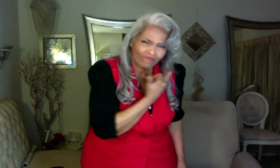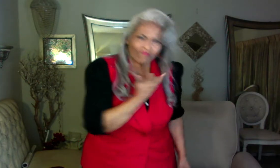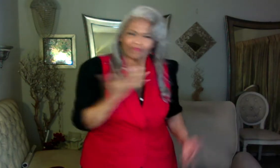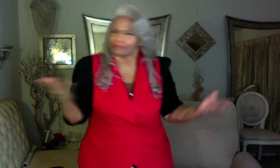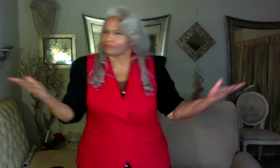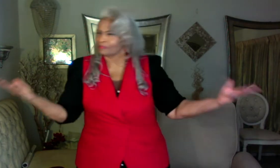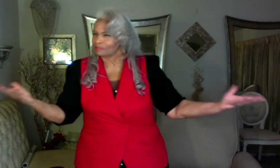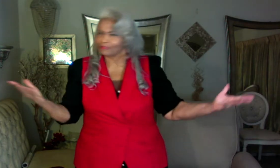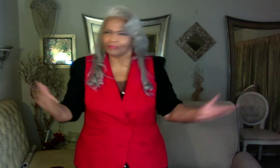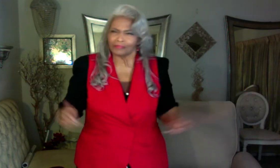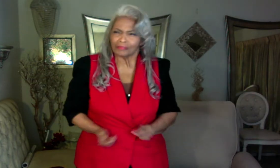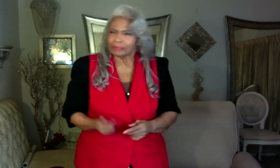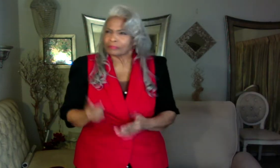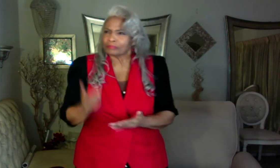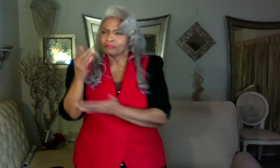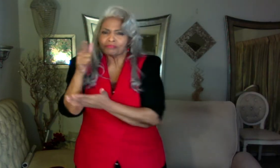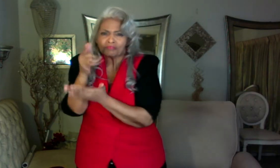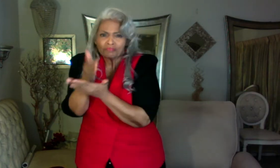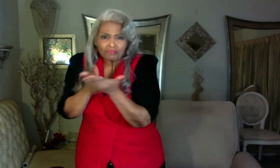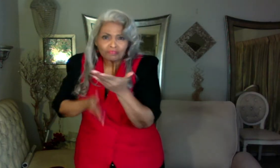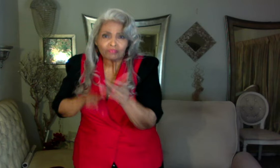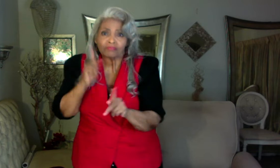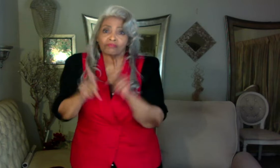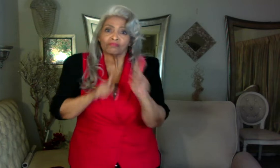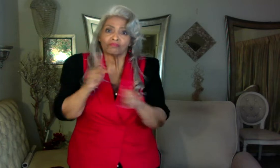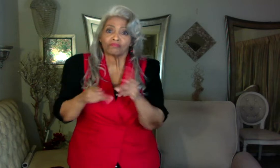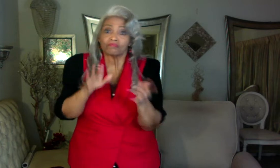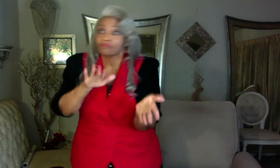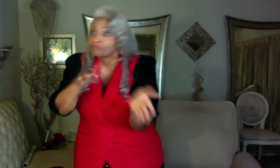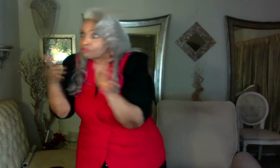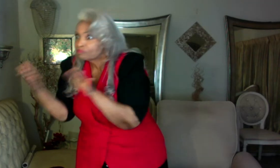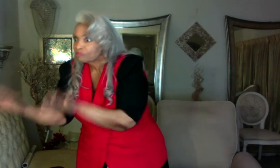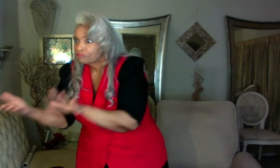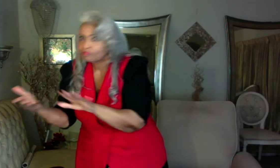Things go wrong. People die.